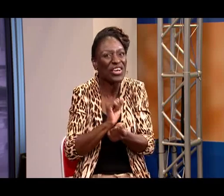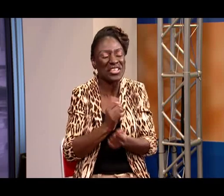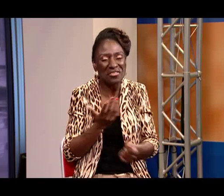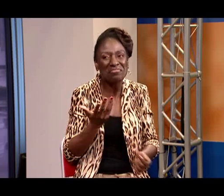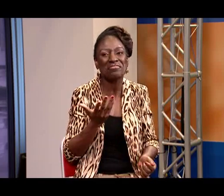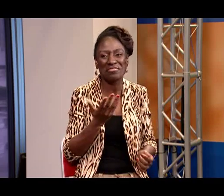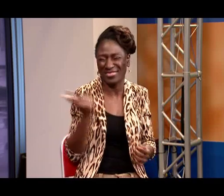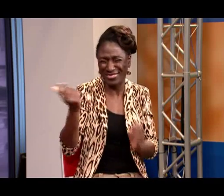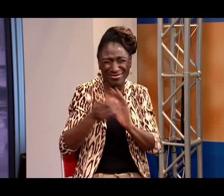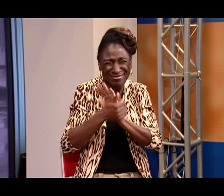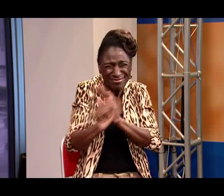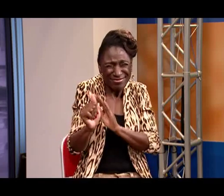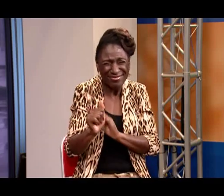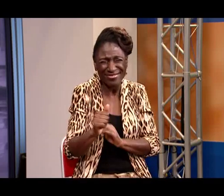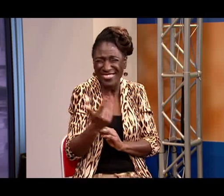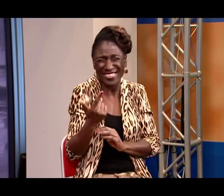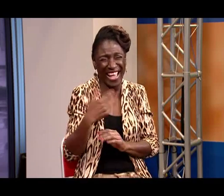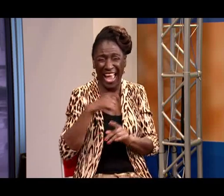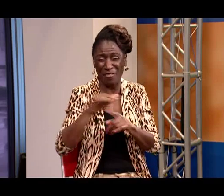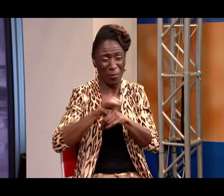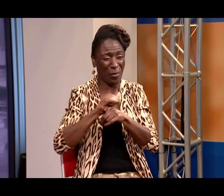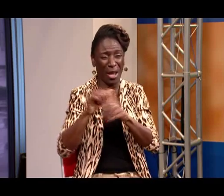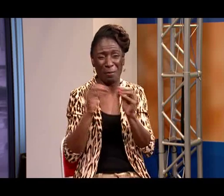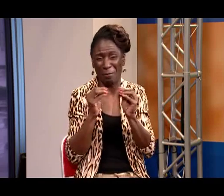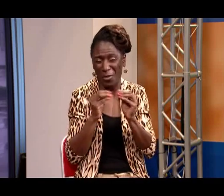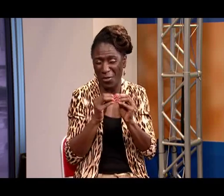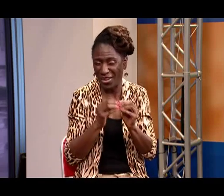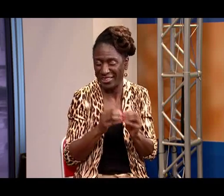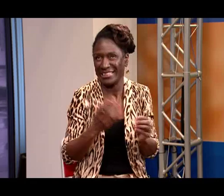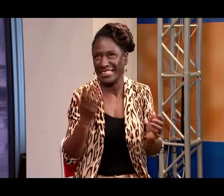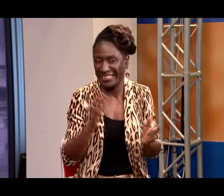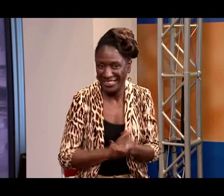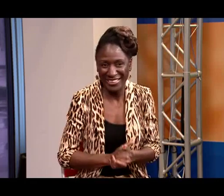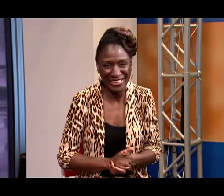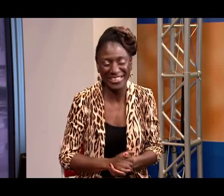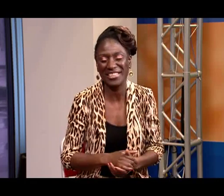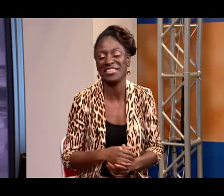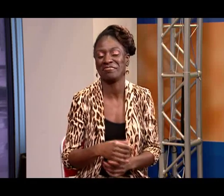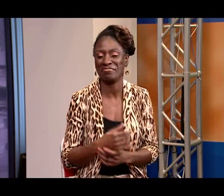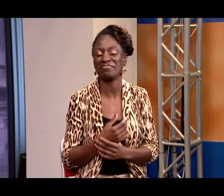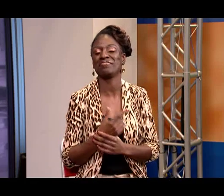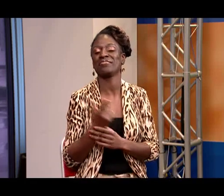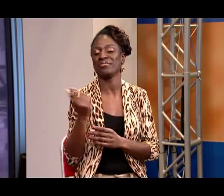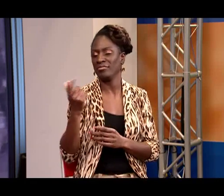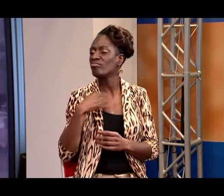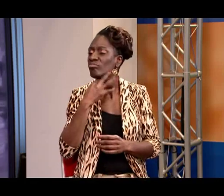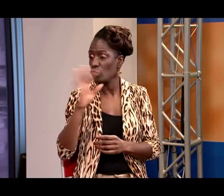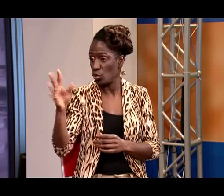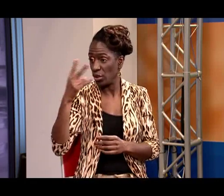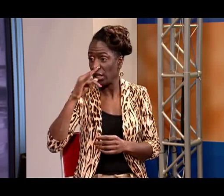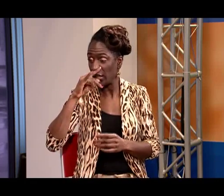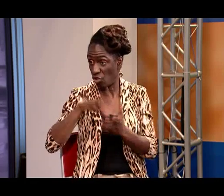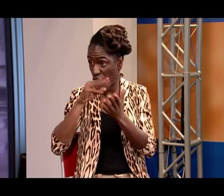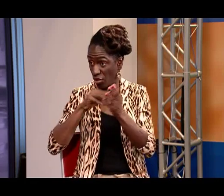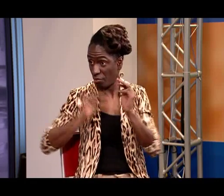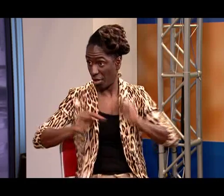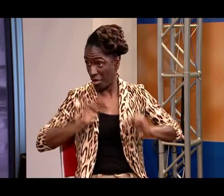thoroughly enjoyed that performance And Maxim, you are great I definitely need to practice some more here And